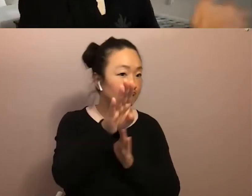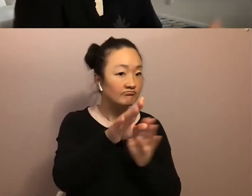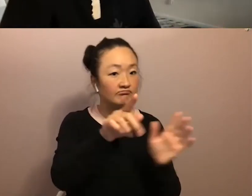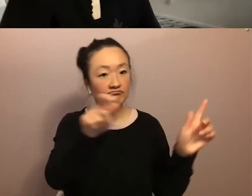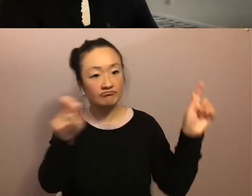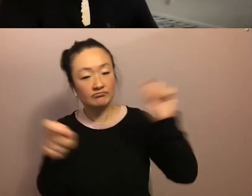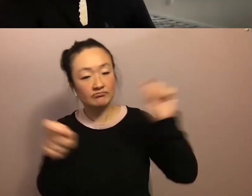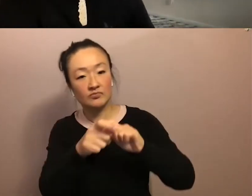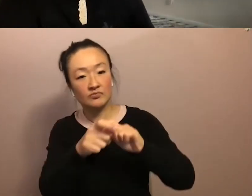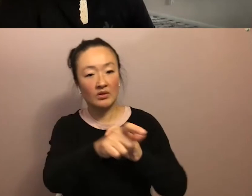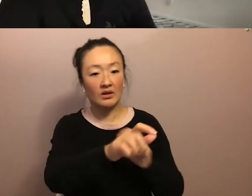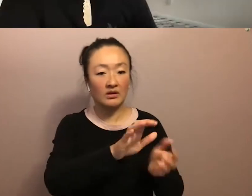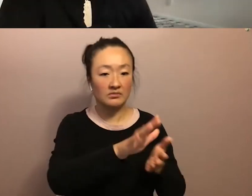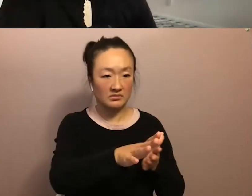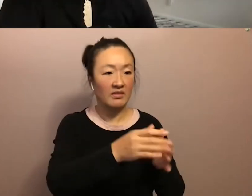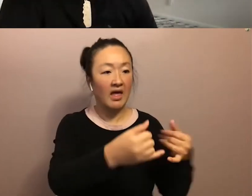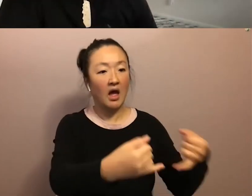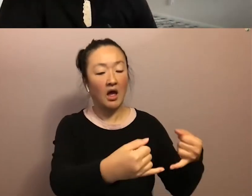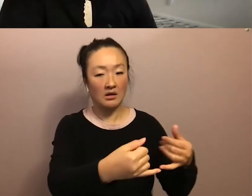continuing to push that boundary.